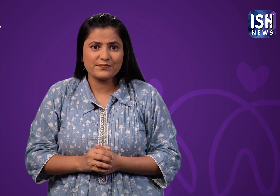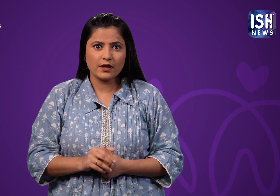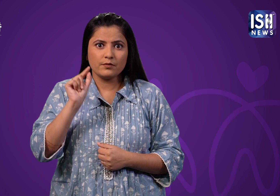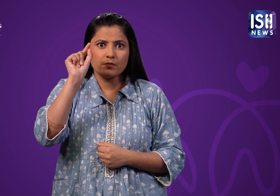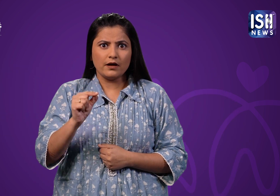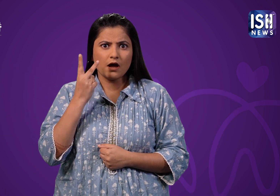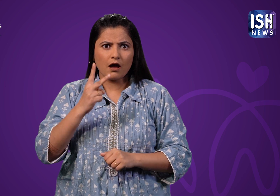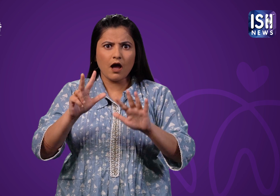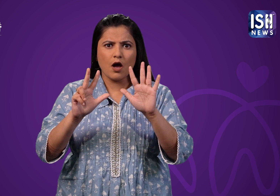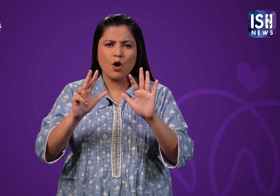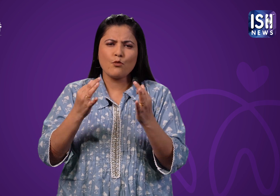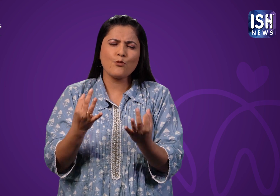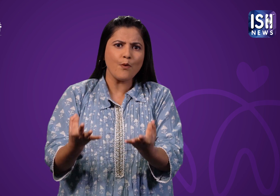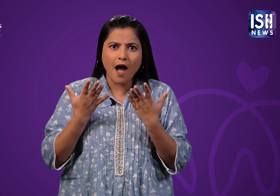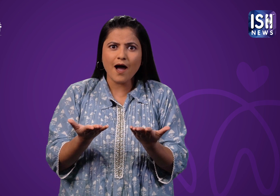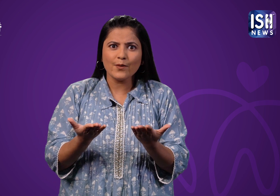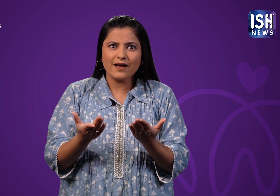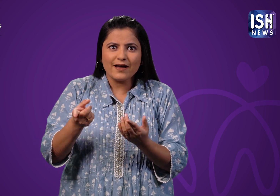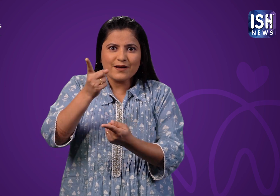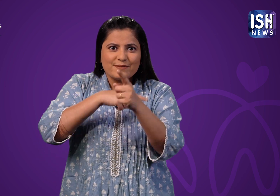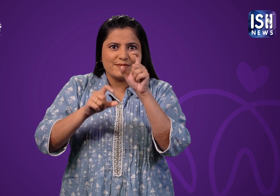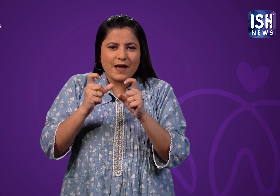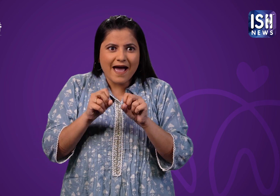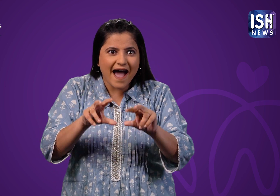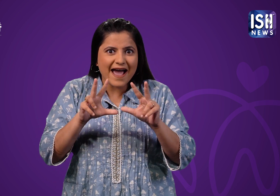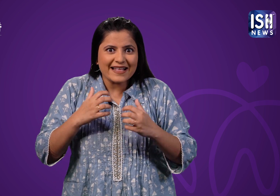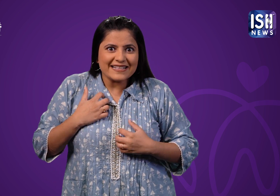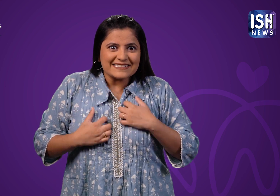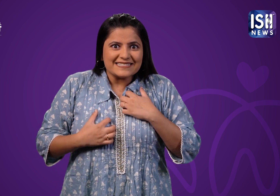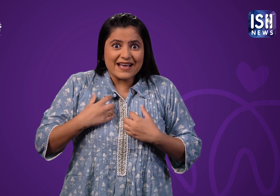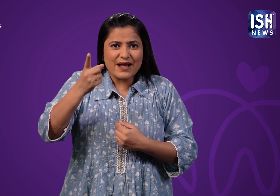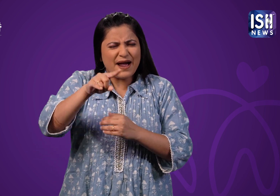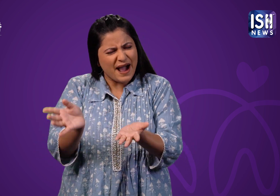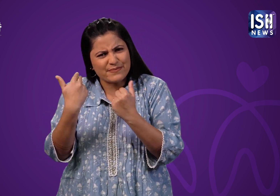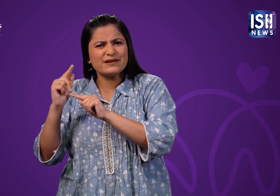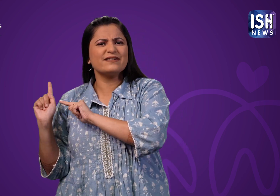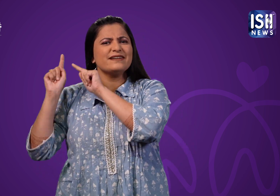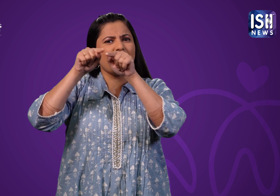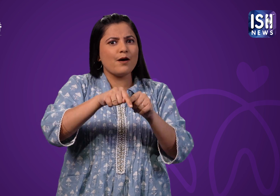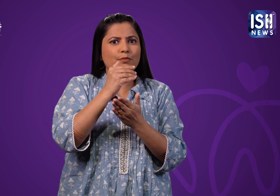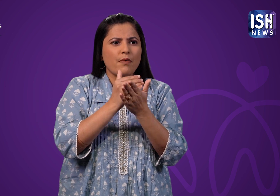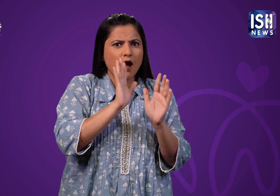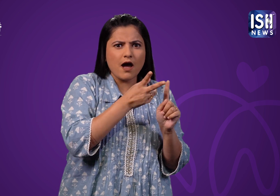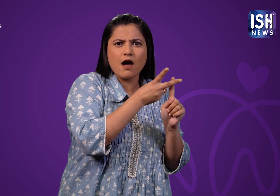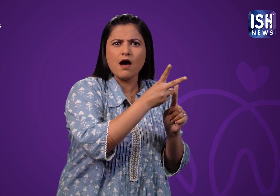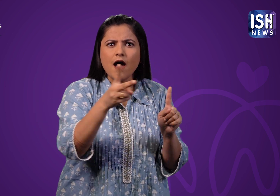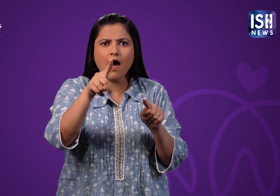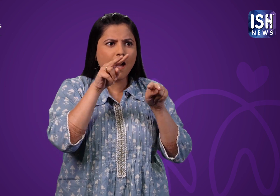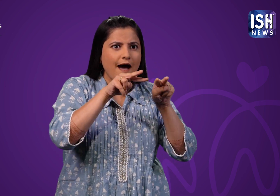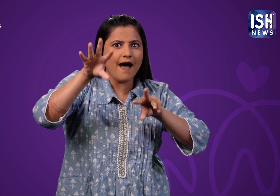Social the 8 topics sound interesting, isn't it? So come on, join these sessions and enjoy learning